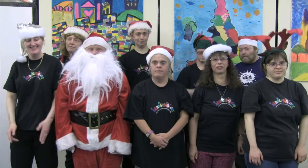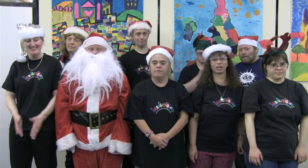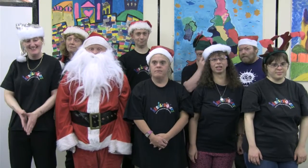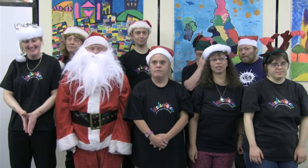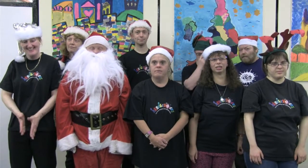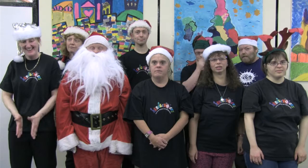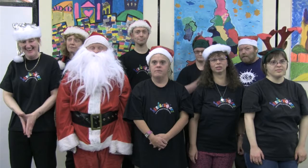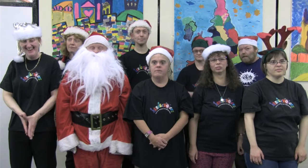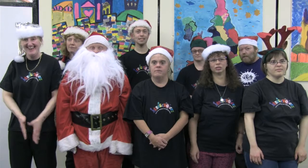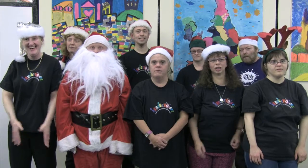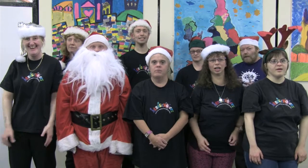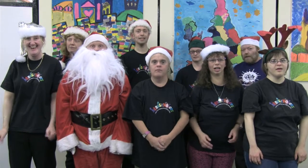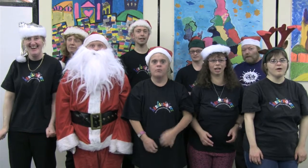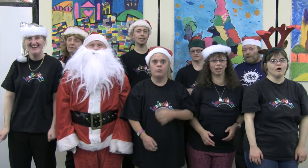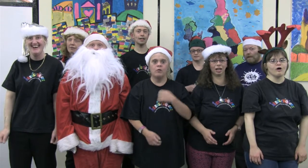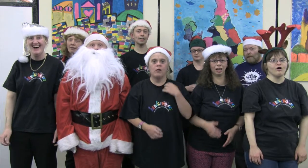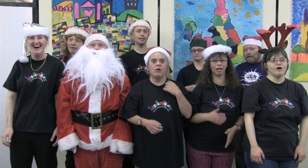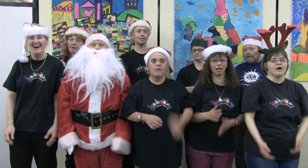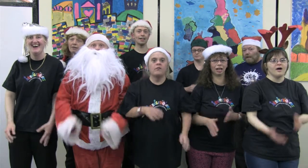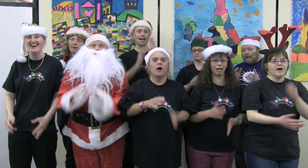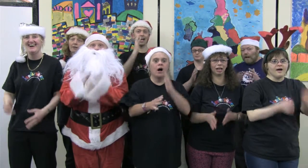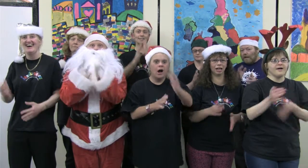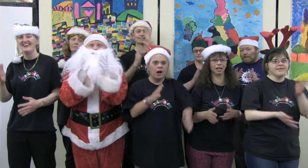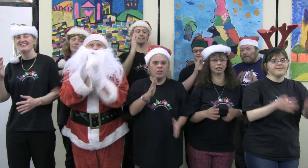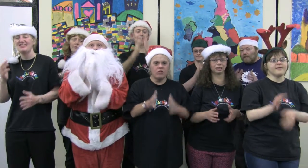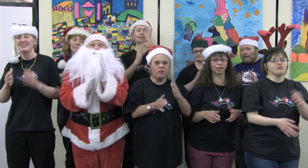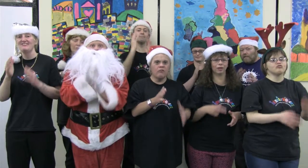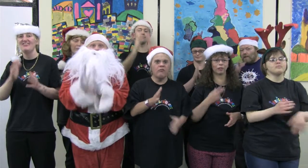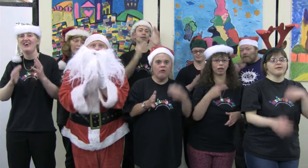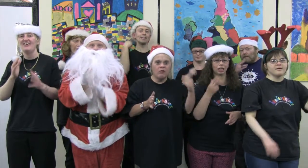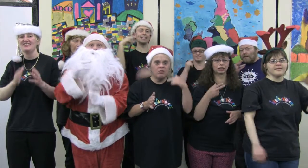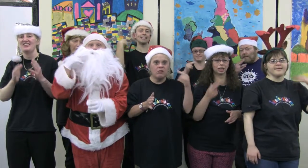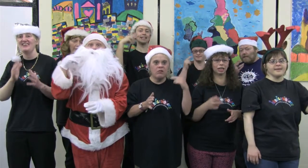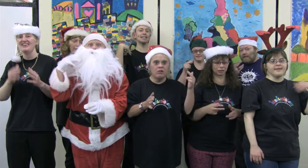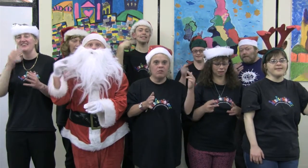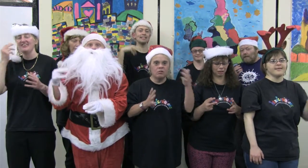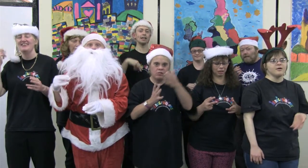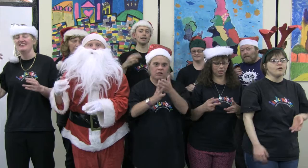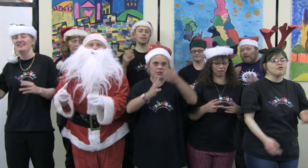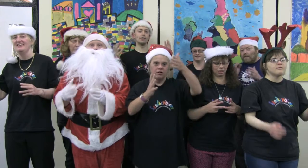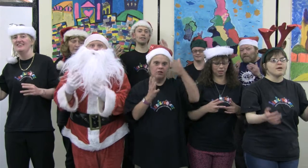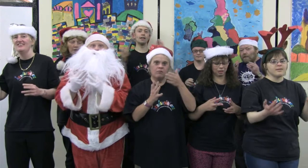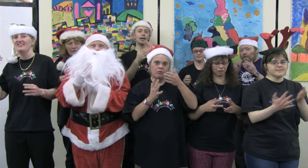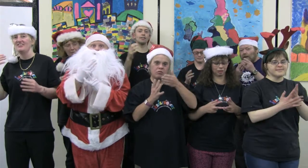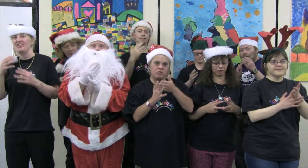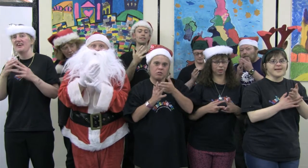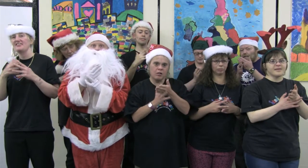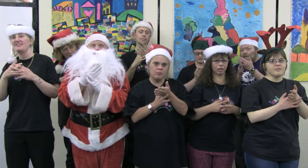We are handsome voices from accessible